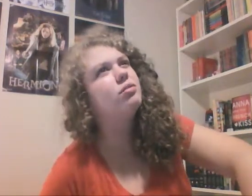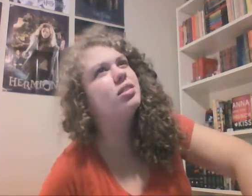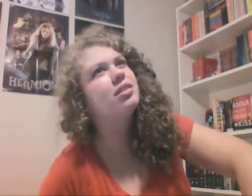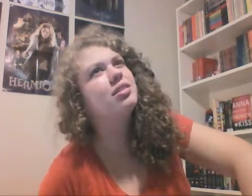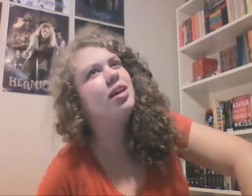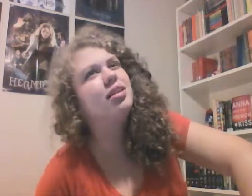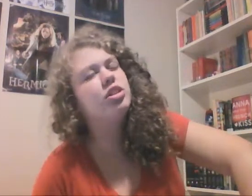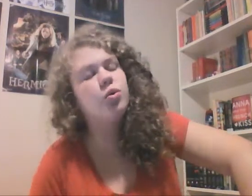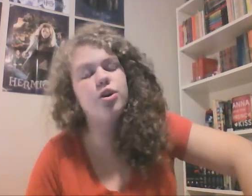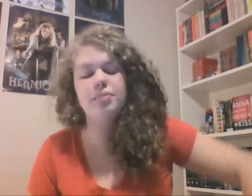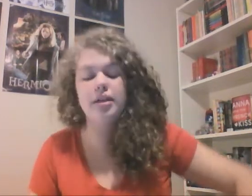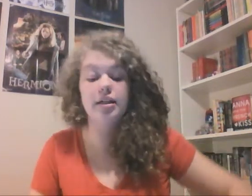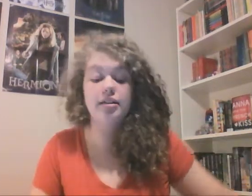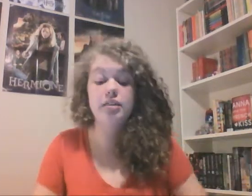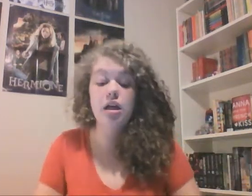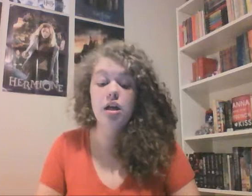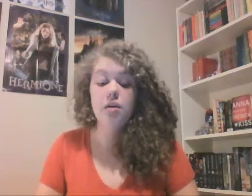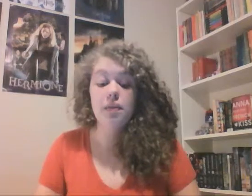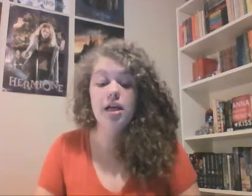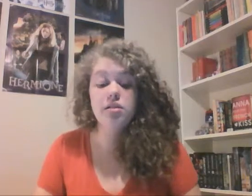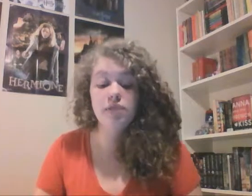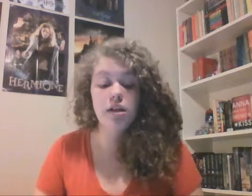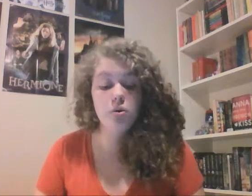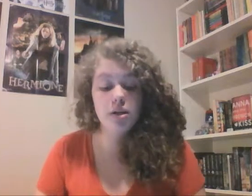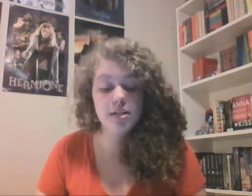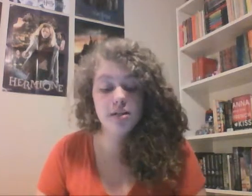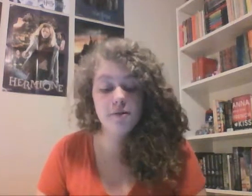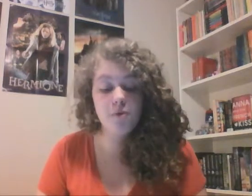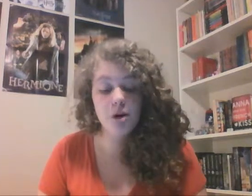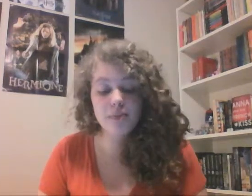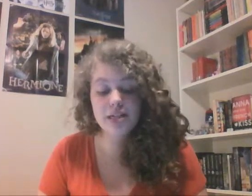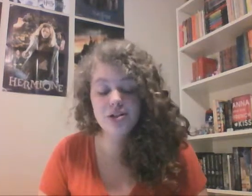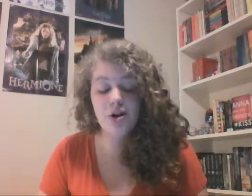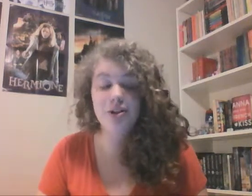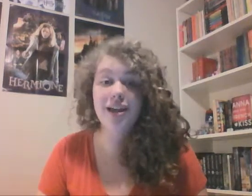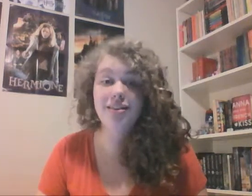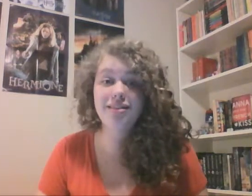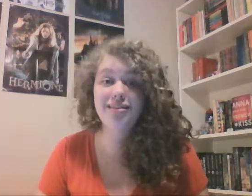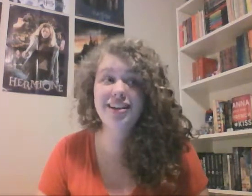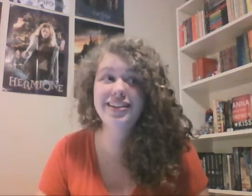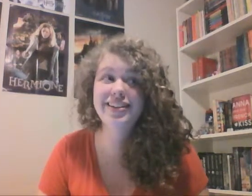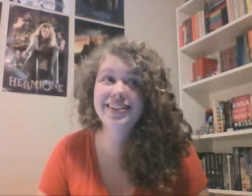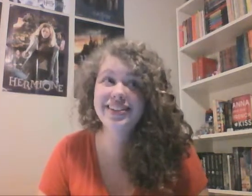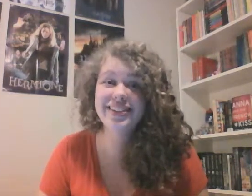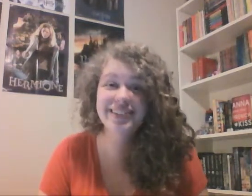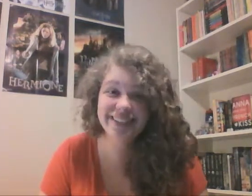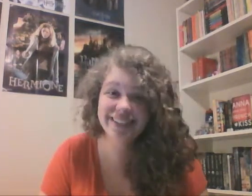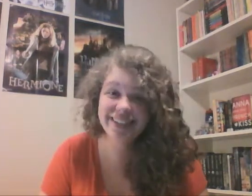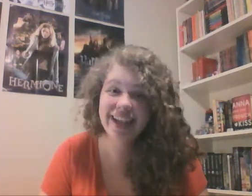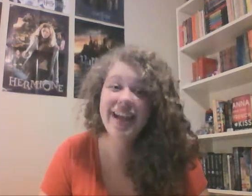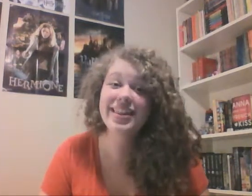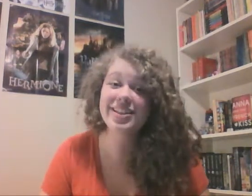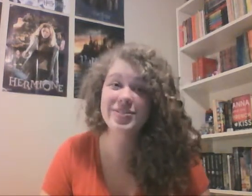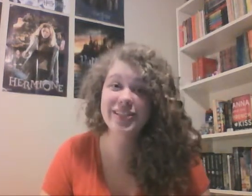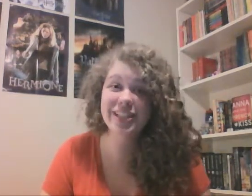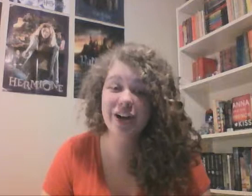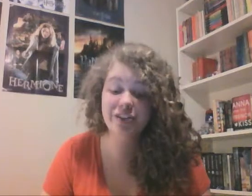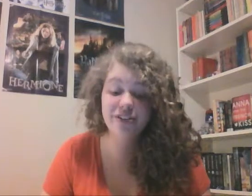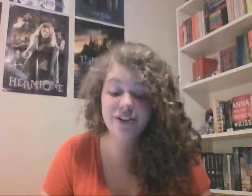slightly shorter because my last video was 40 minutes long. And that's really long for